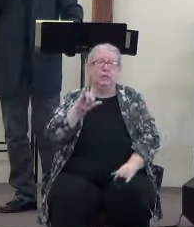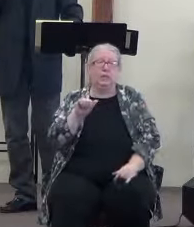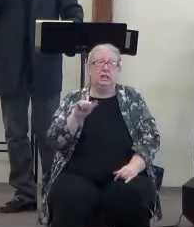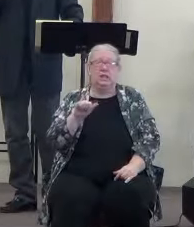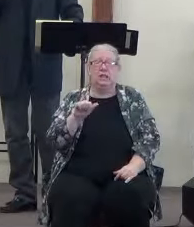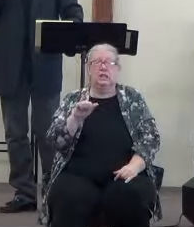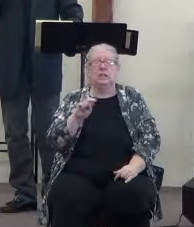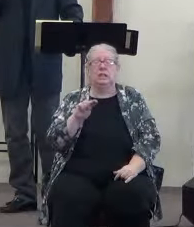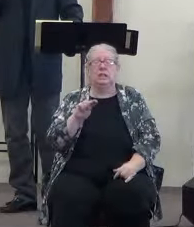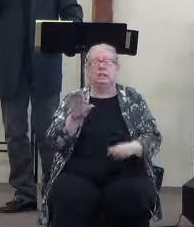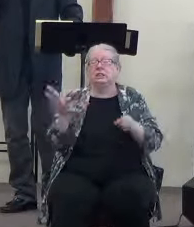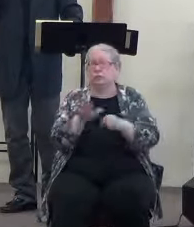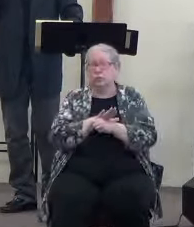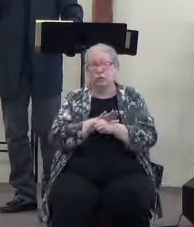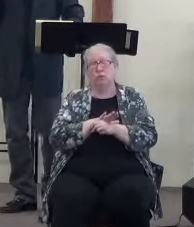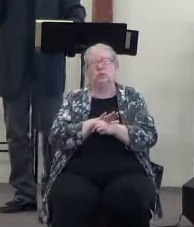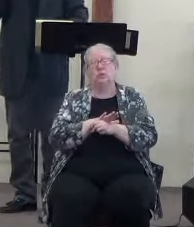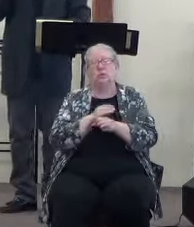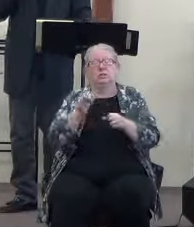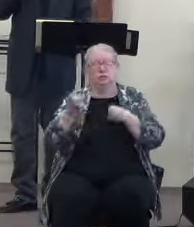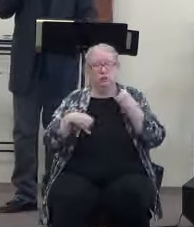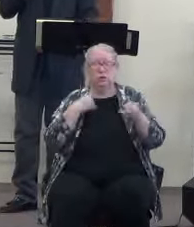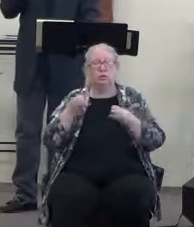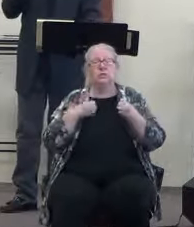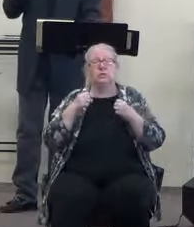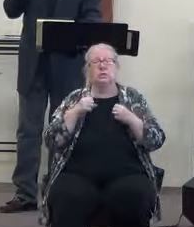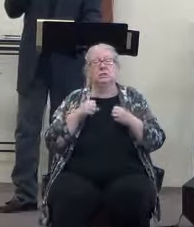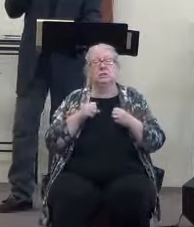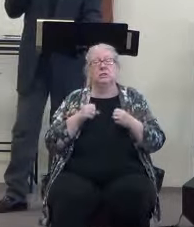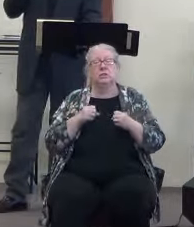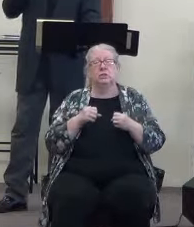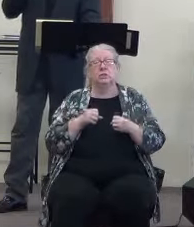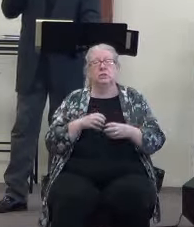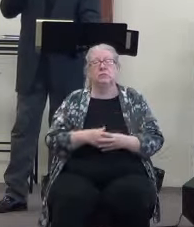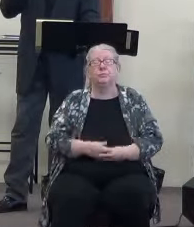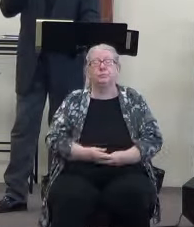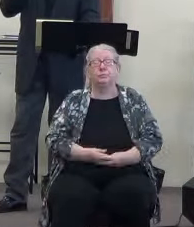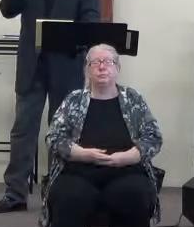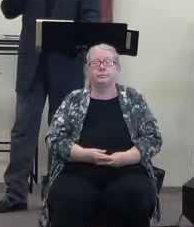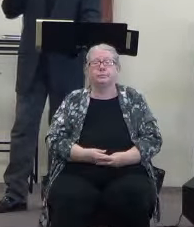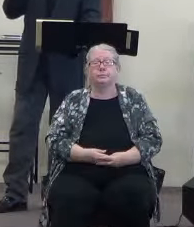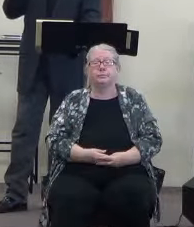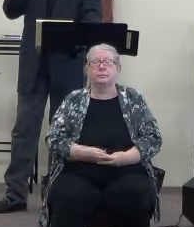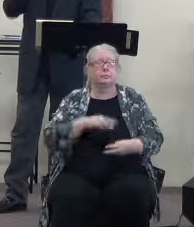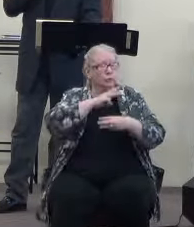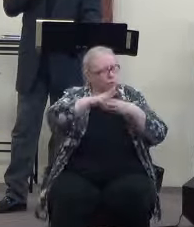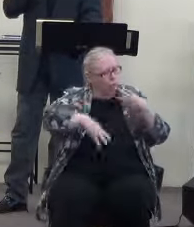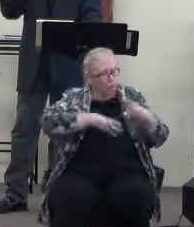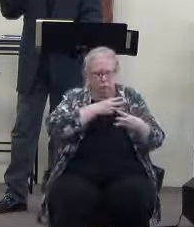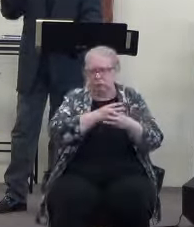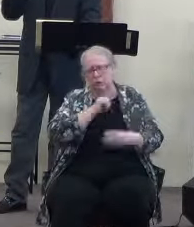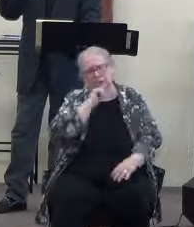Think about it. You can't give away what you don't have. They don't see Him. They don't see. The world does not see